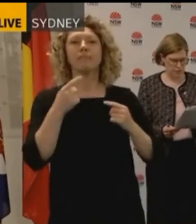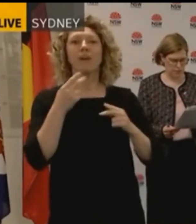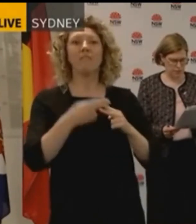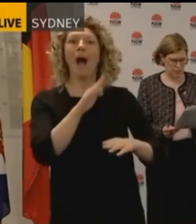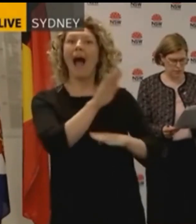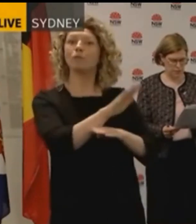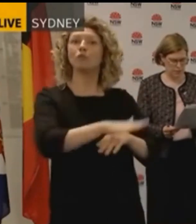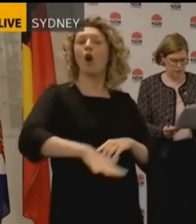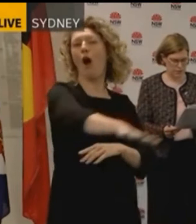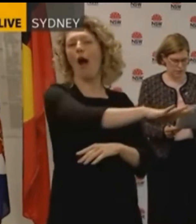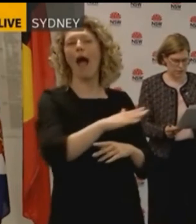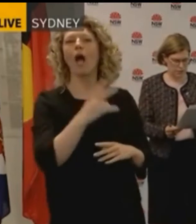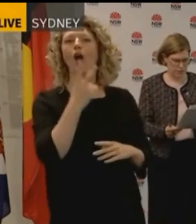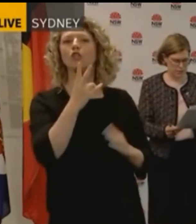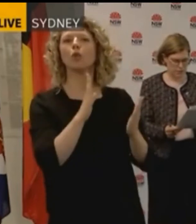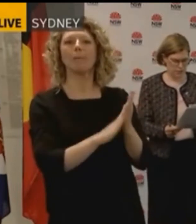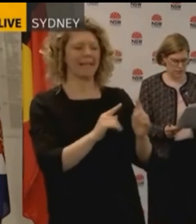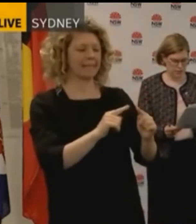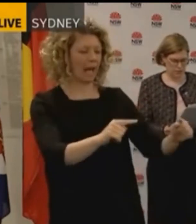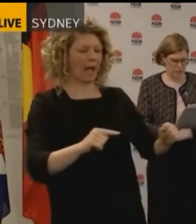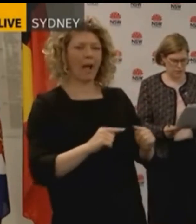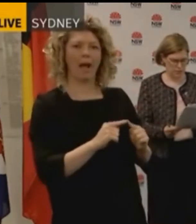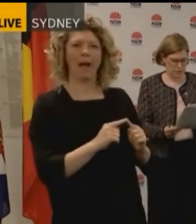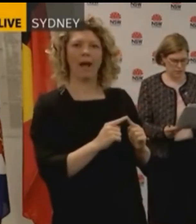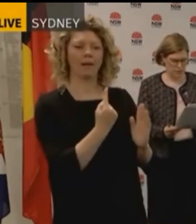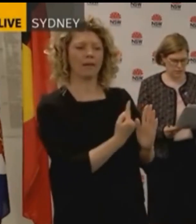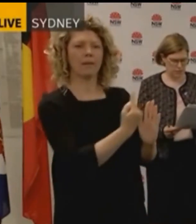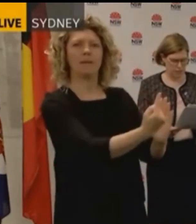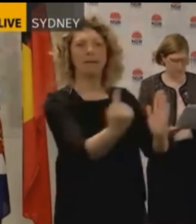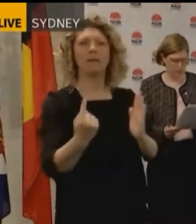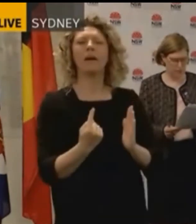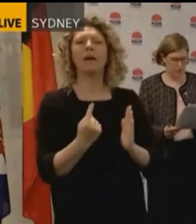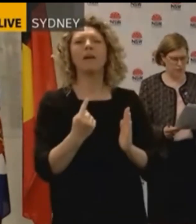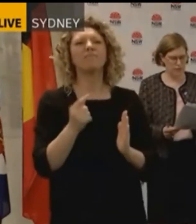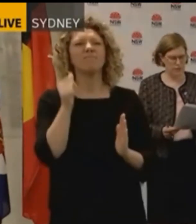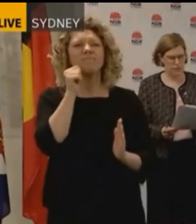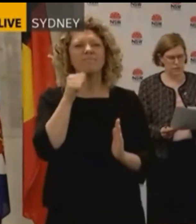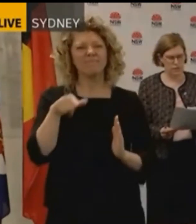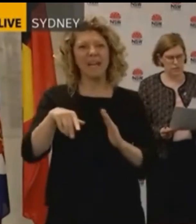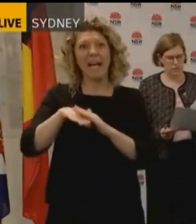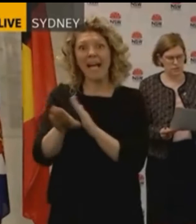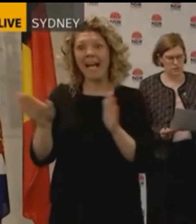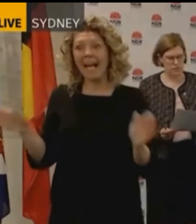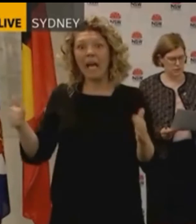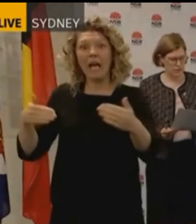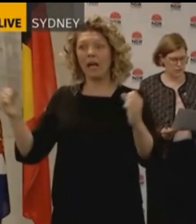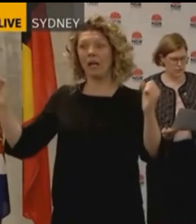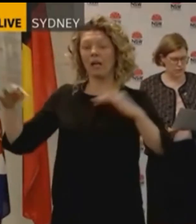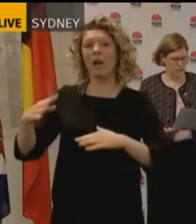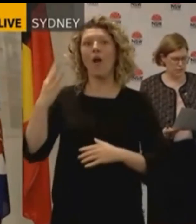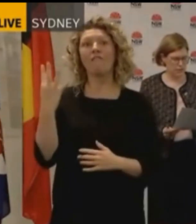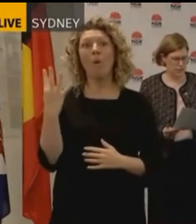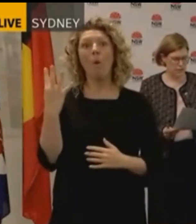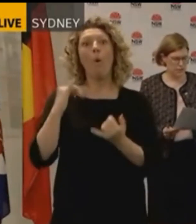which means that instead of having four square metre rules applying residents or people attending hospitality venues